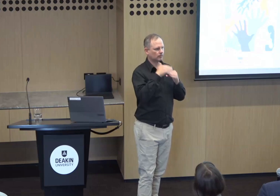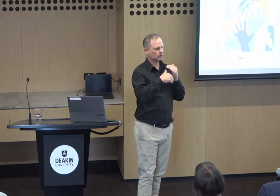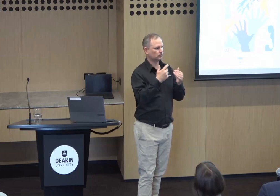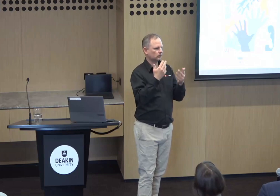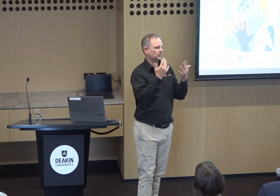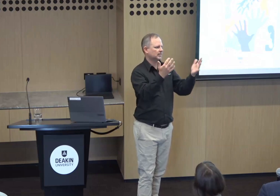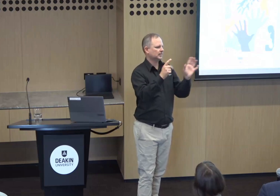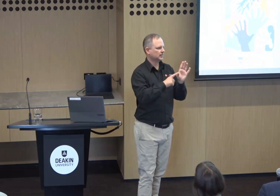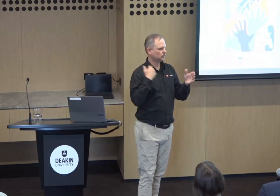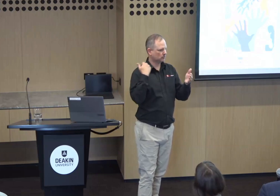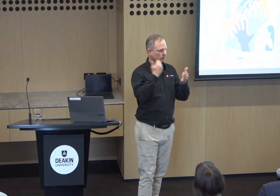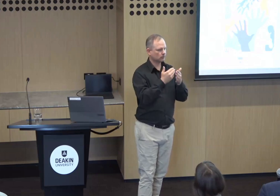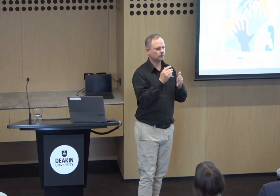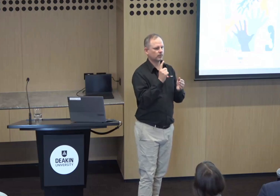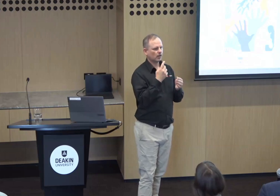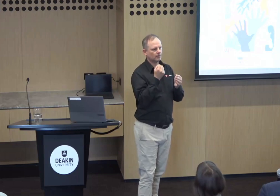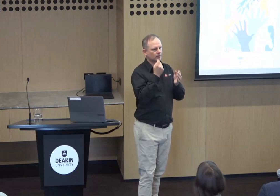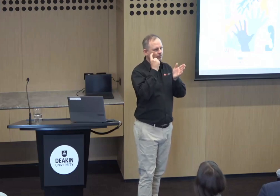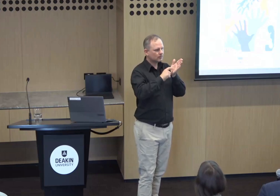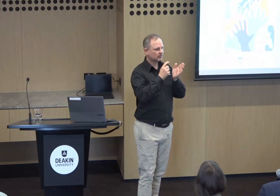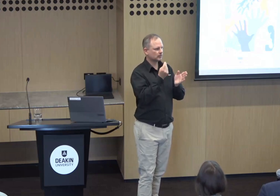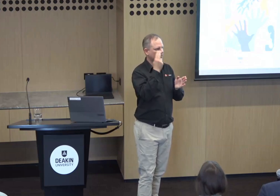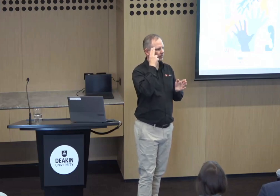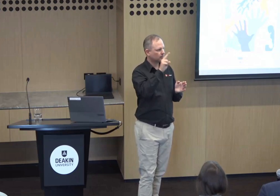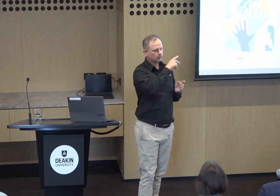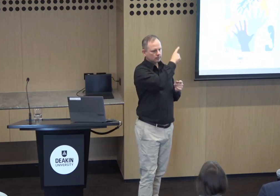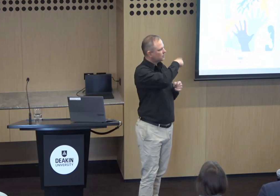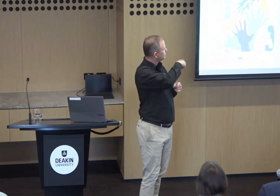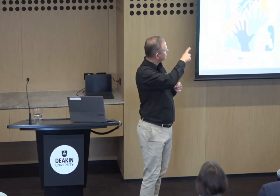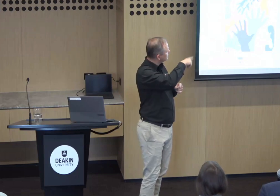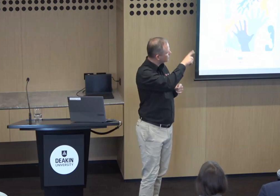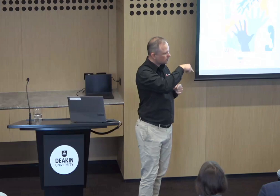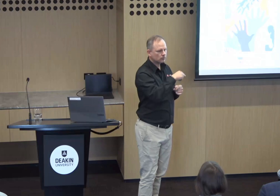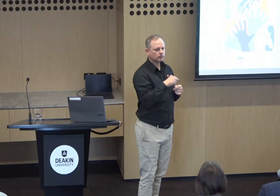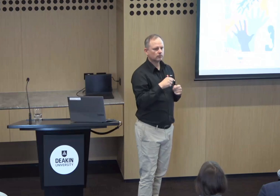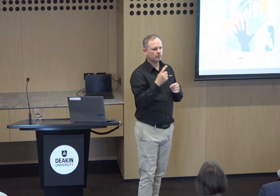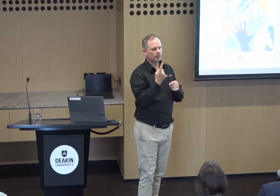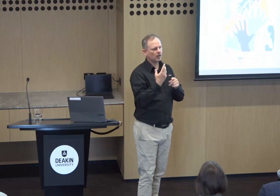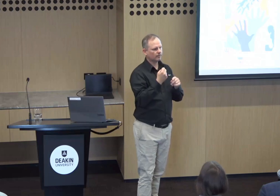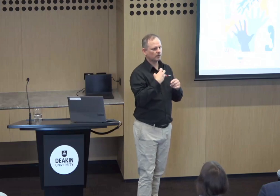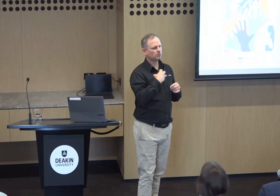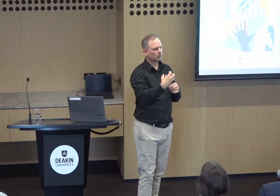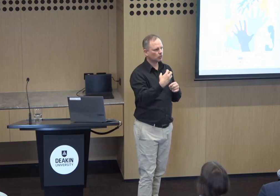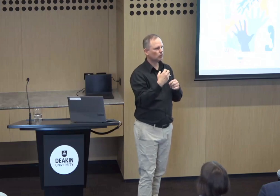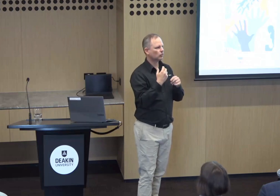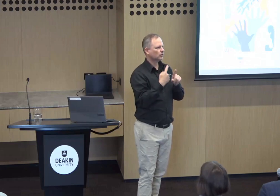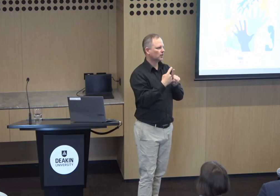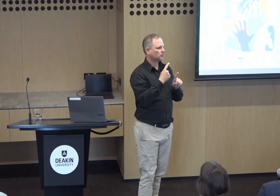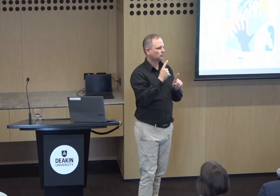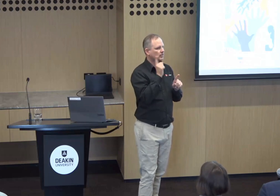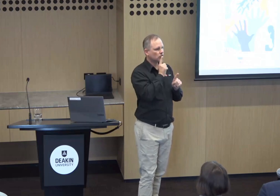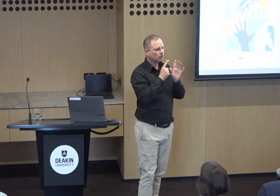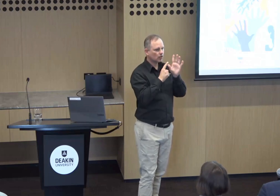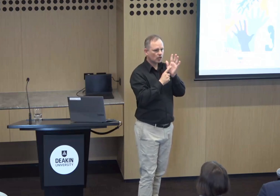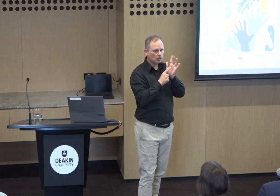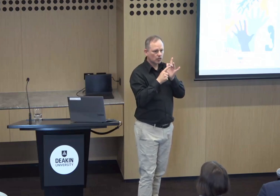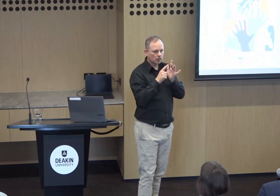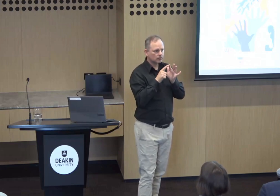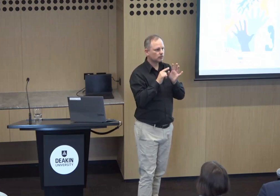mental health space for deaf and hard of hearing people for a number of years. And I think these people who are listed on this slide here have really made a significant